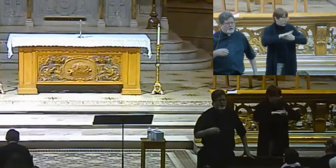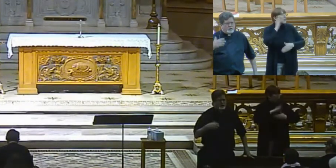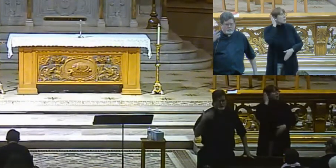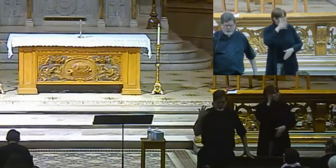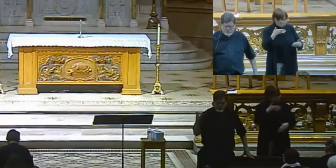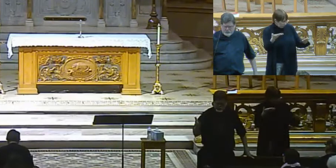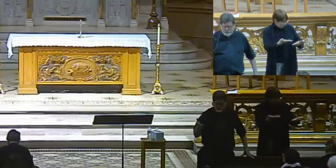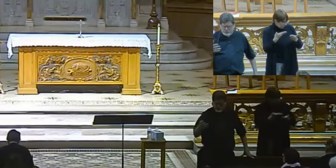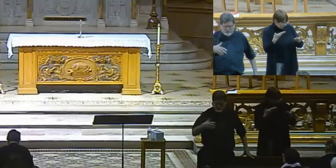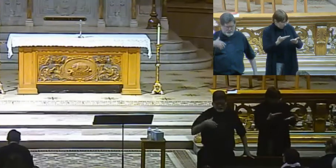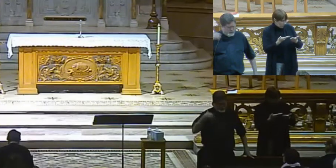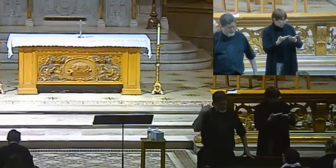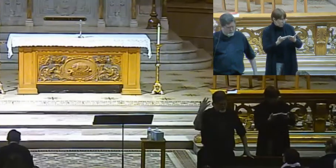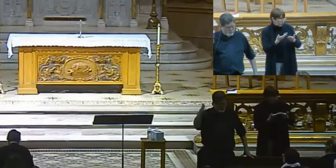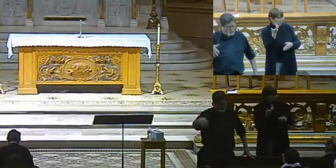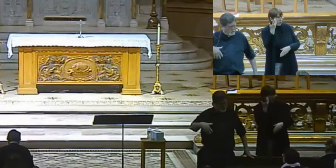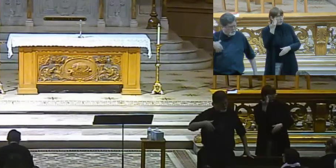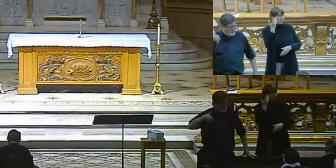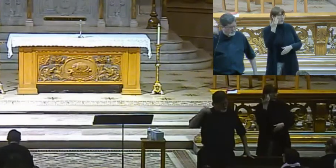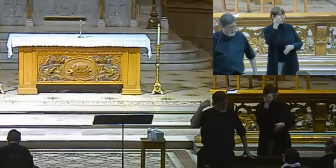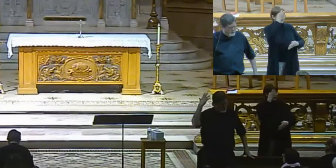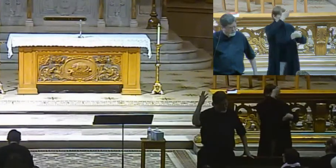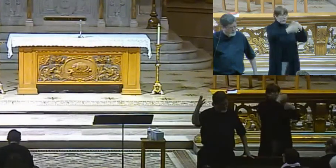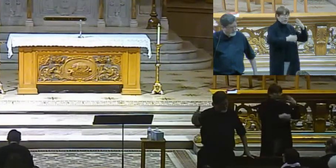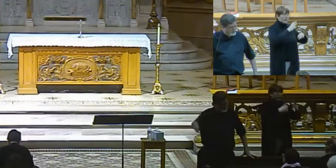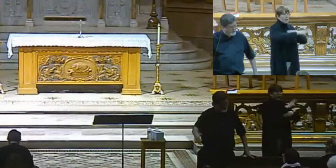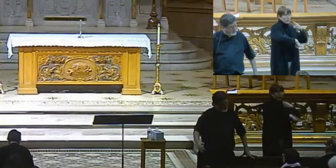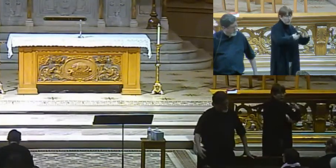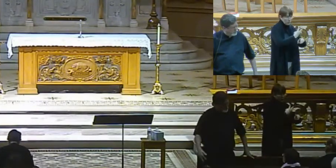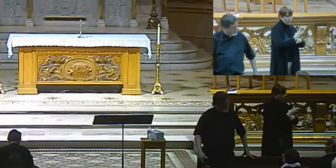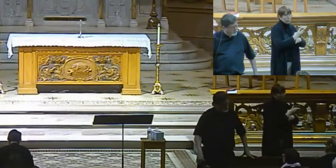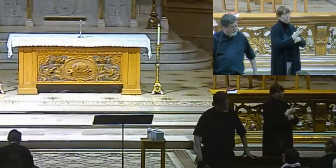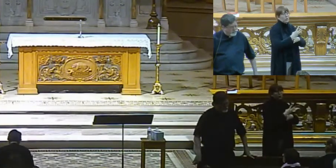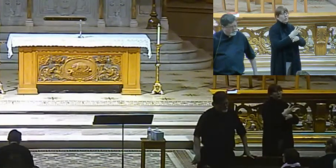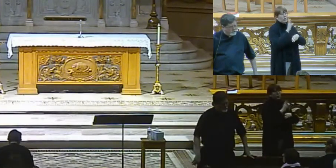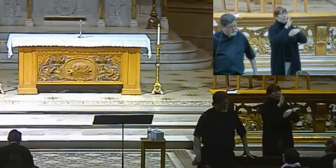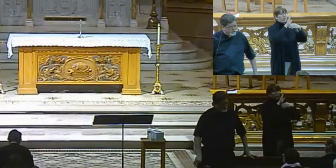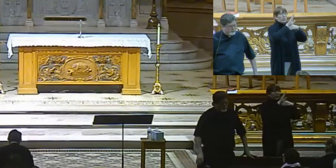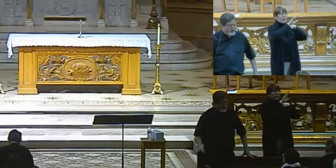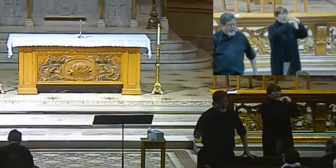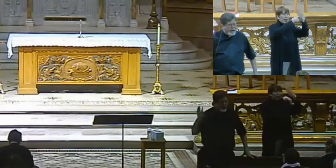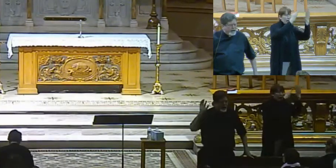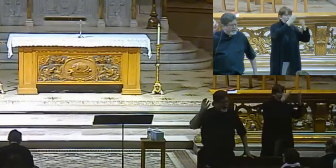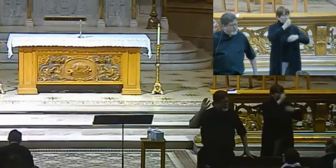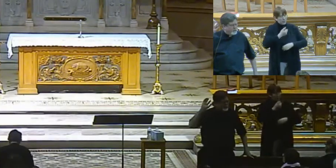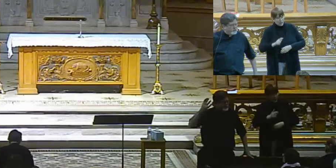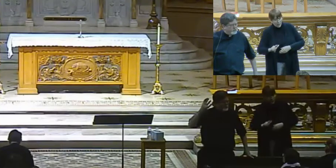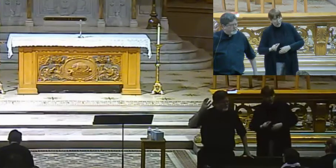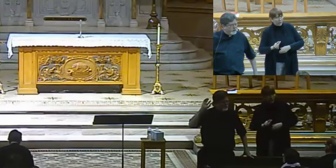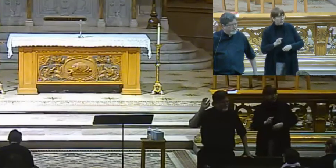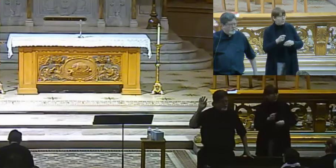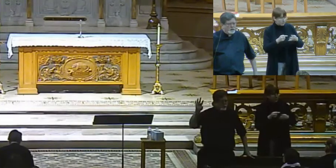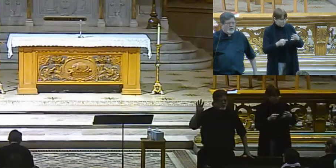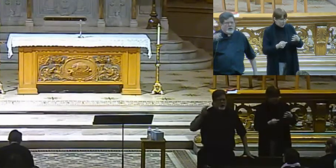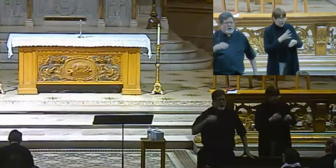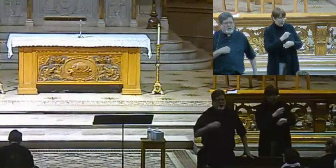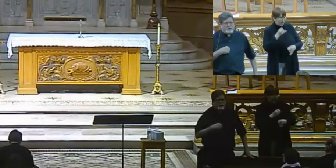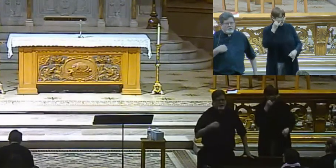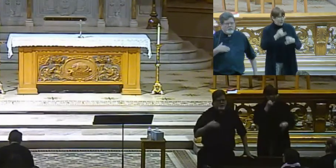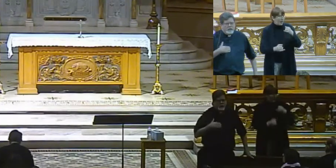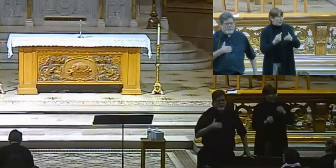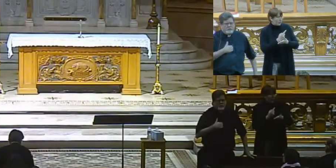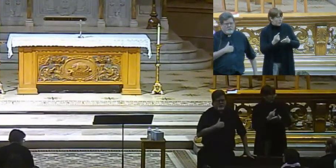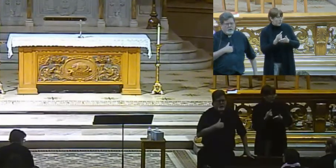our eternal destiny. That's the end of the world and heaven, hell and all of that good stuff. And then the final week